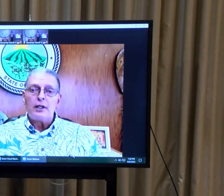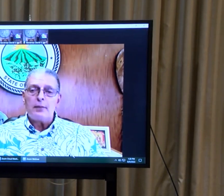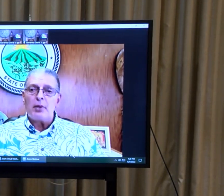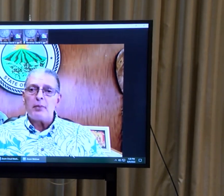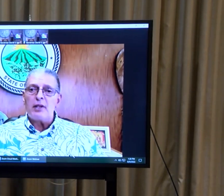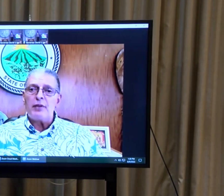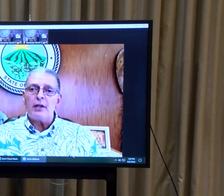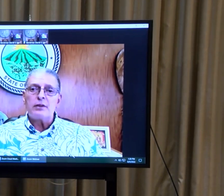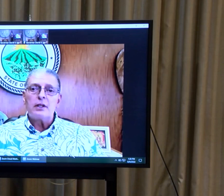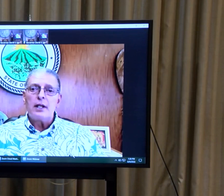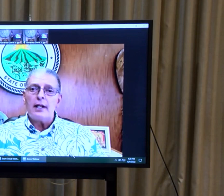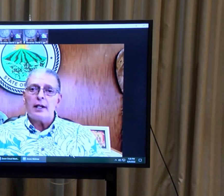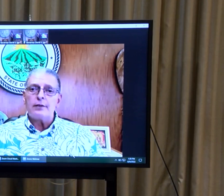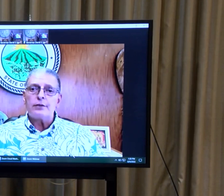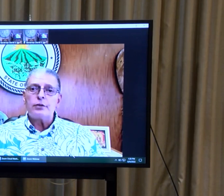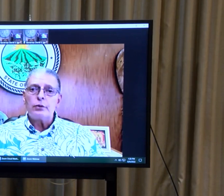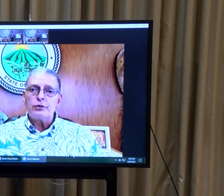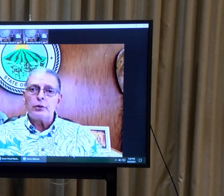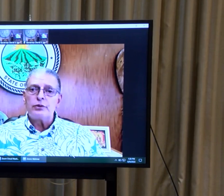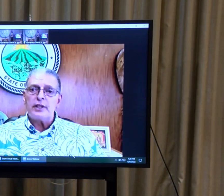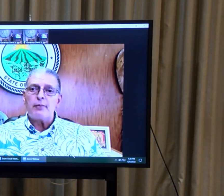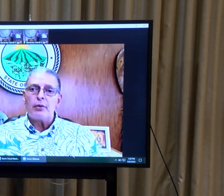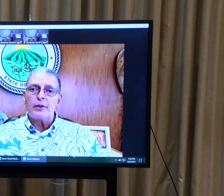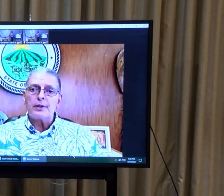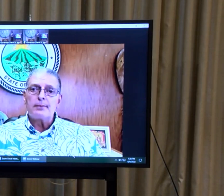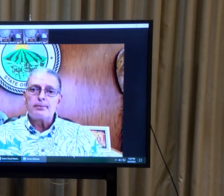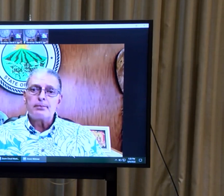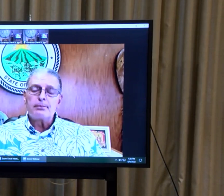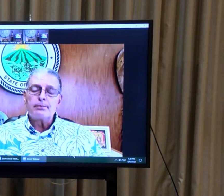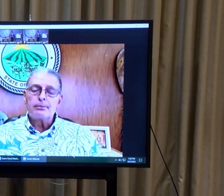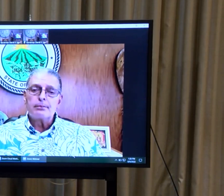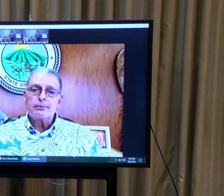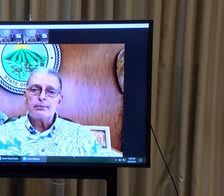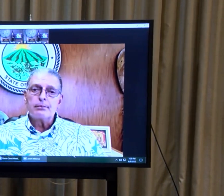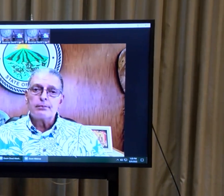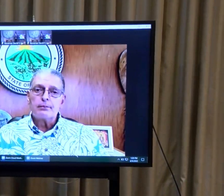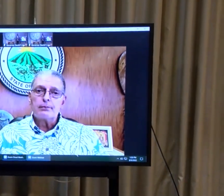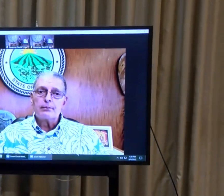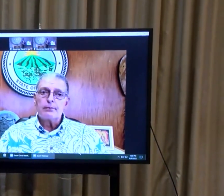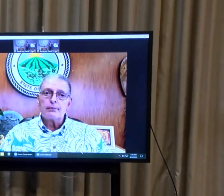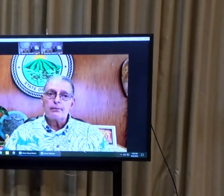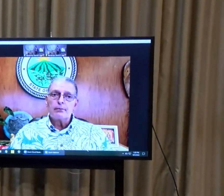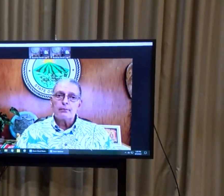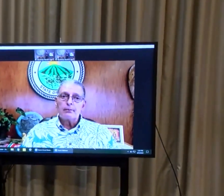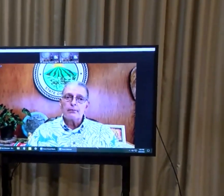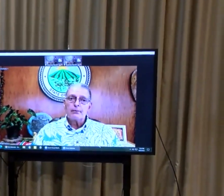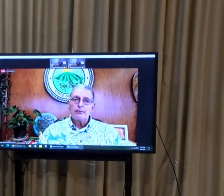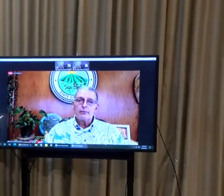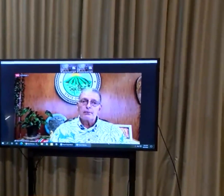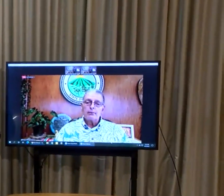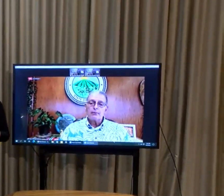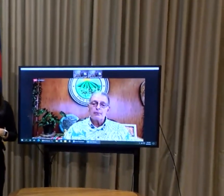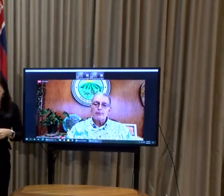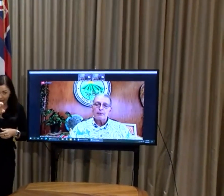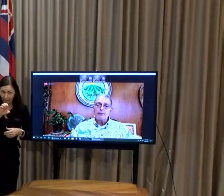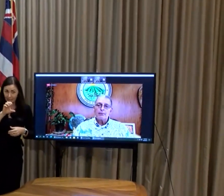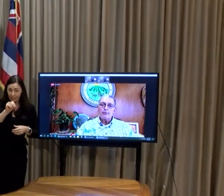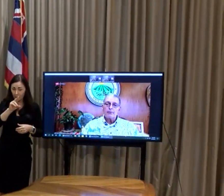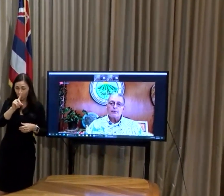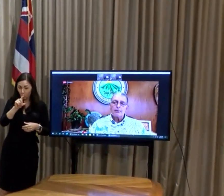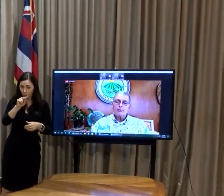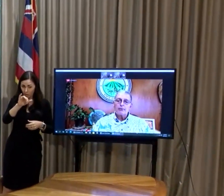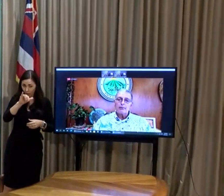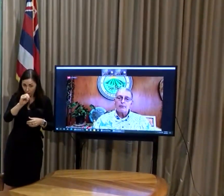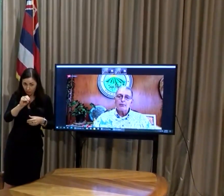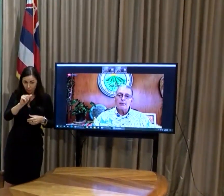before, Department of Health, and others, to slow step forward. Thank you, Mayor. Cassie Ordone has another question, and then